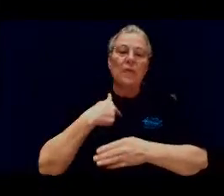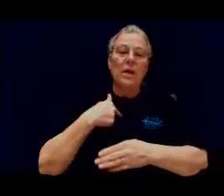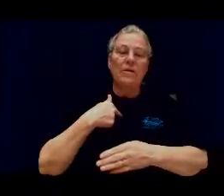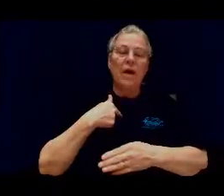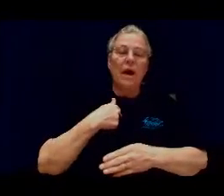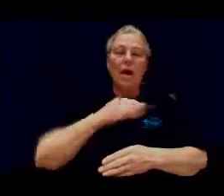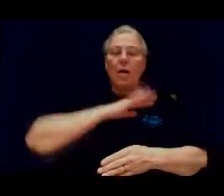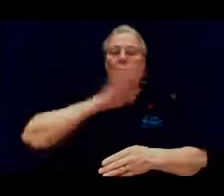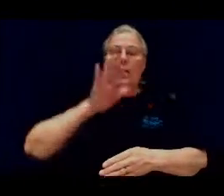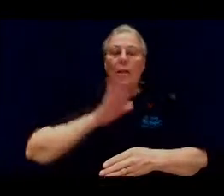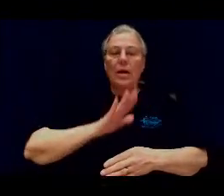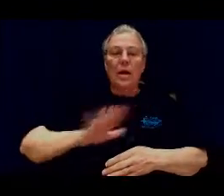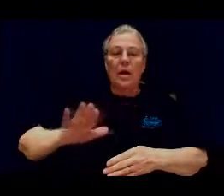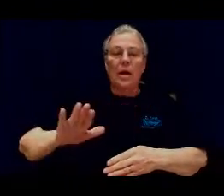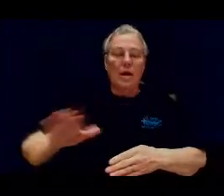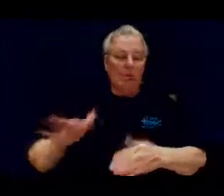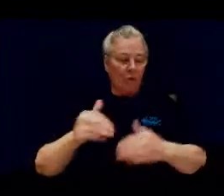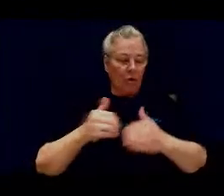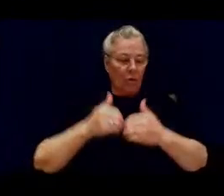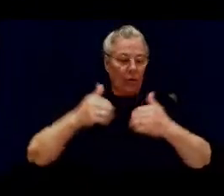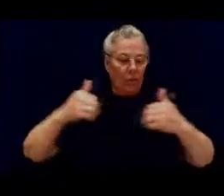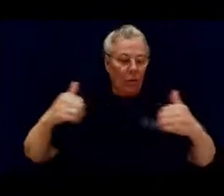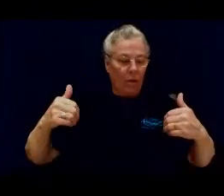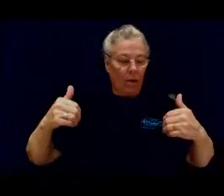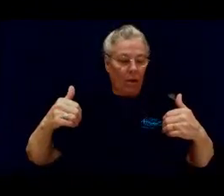me that we never would part